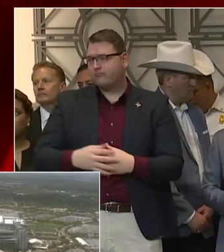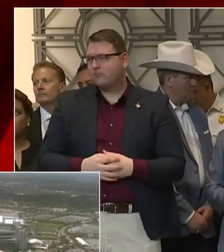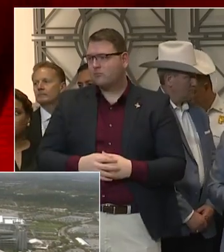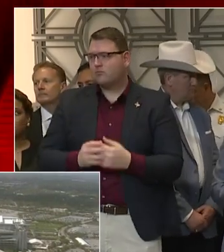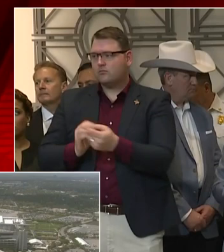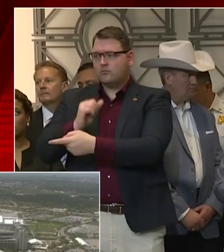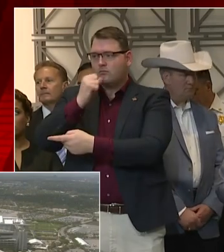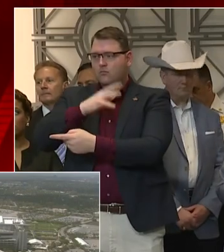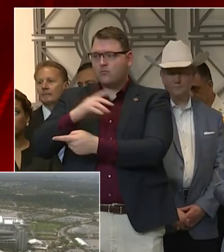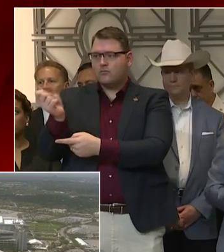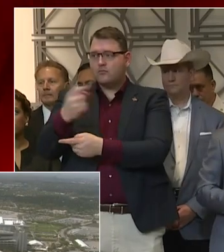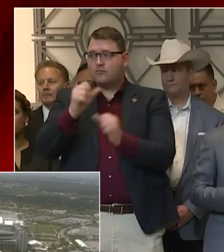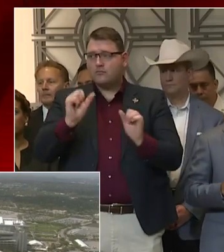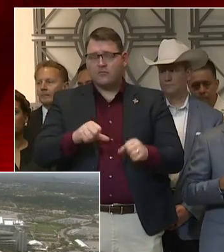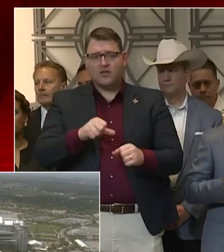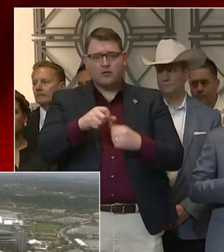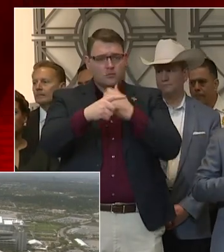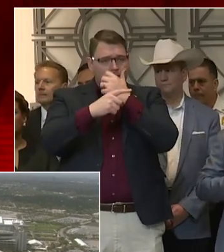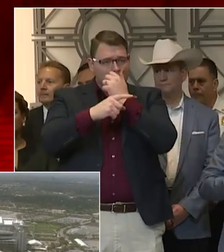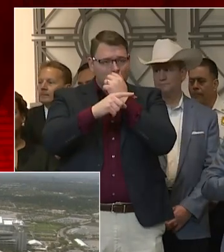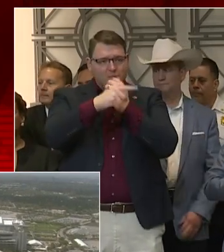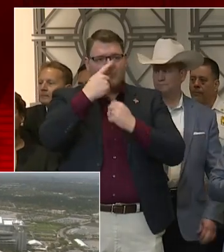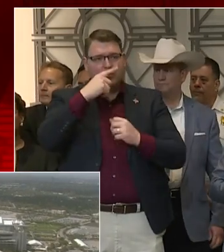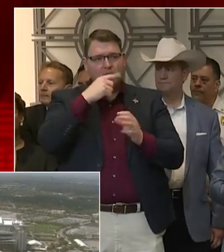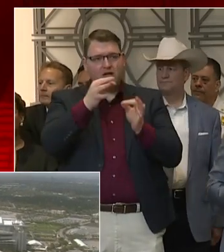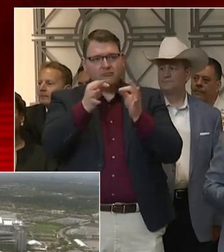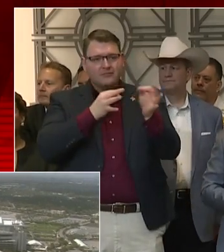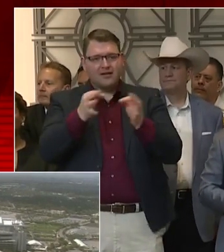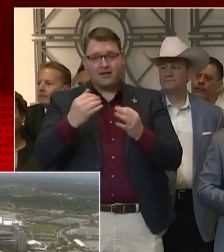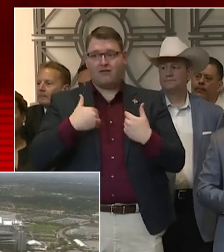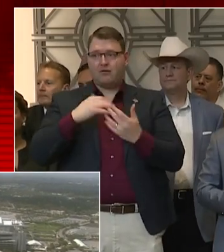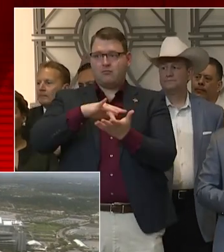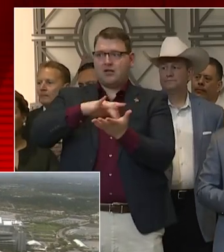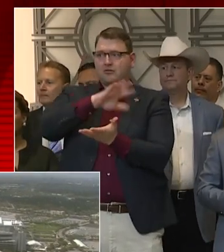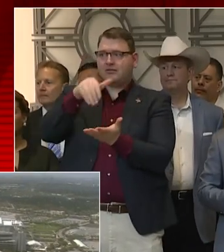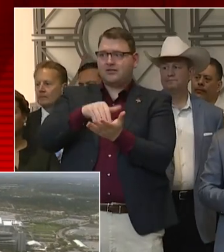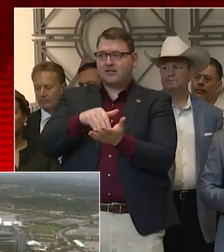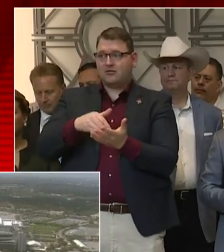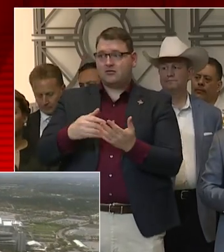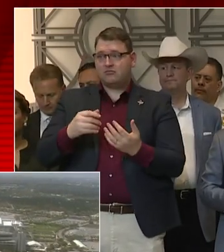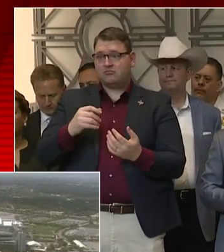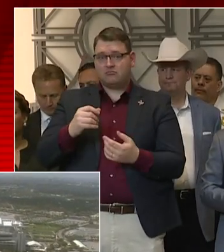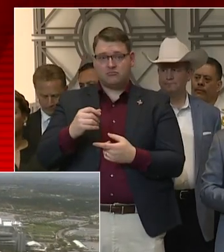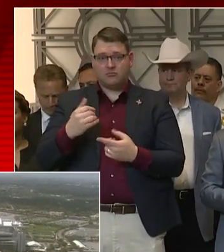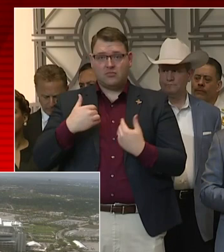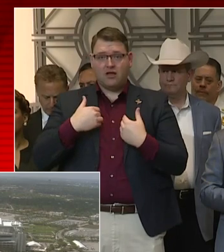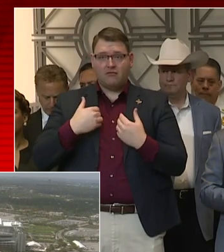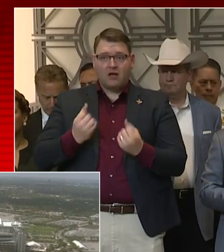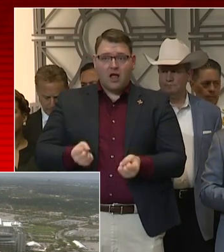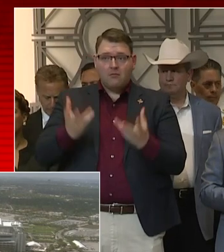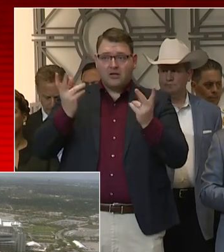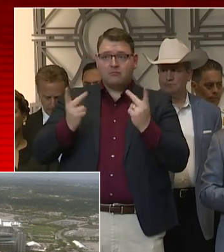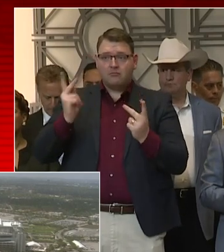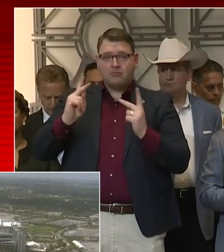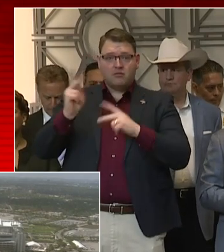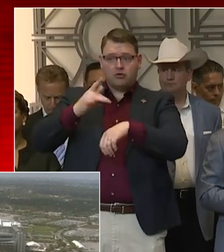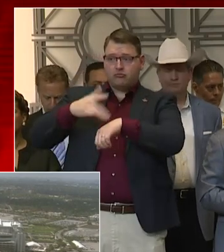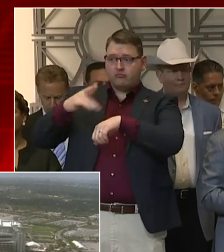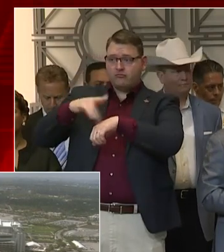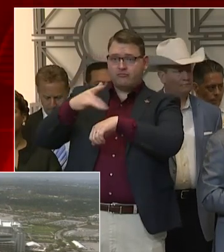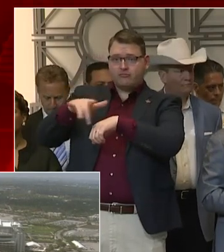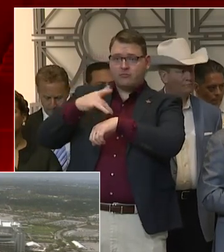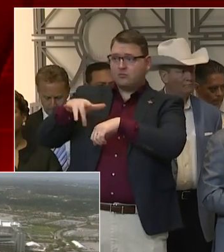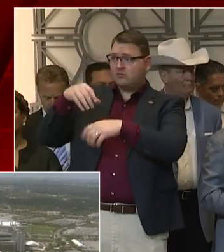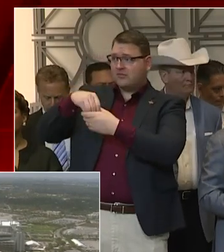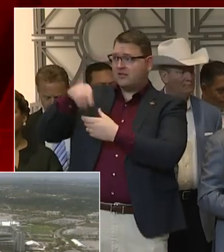Shaw, we're going about, you know, we have a big medical center. Like, is there a capacity with our beds for how many people we can handle?